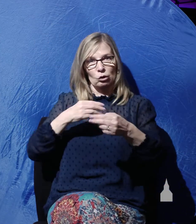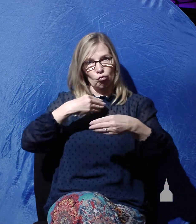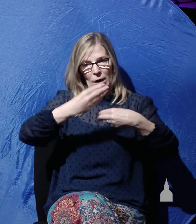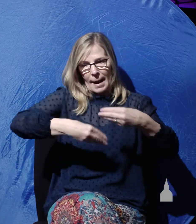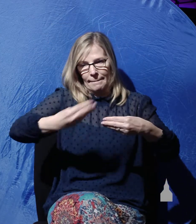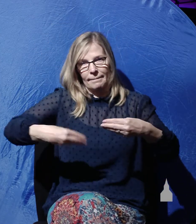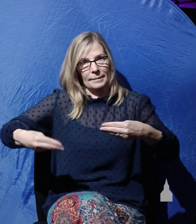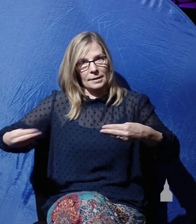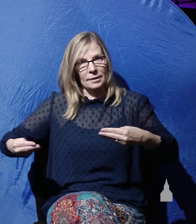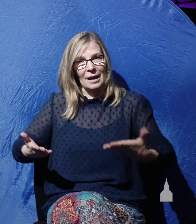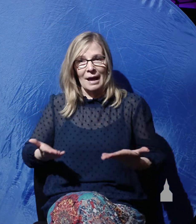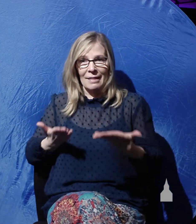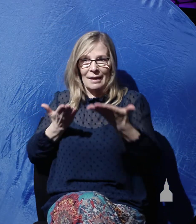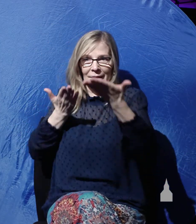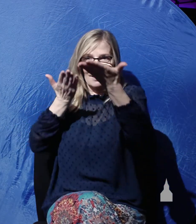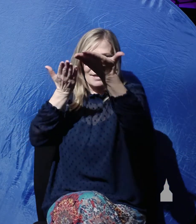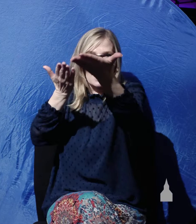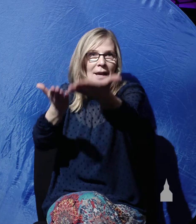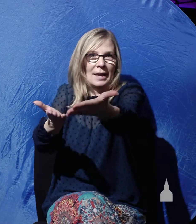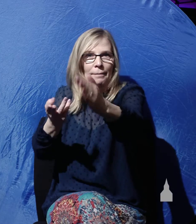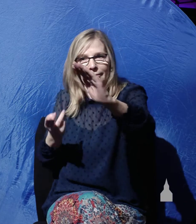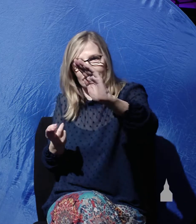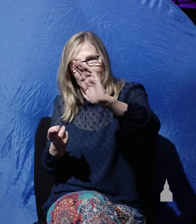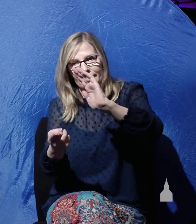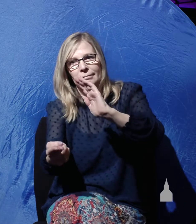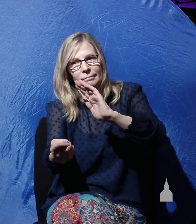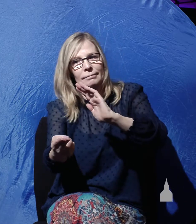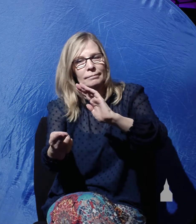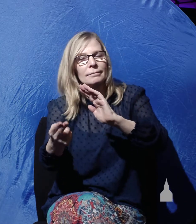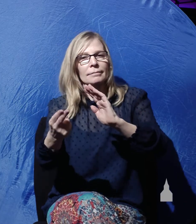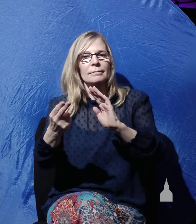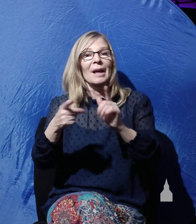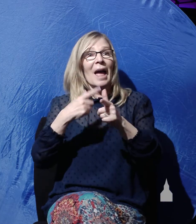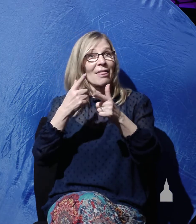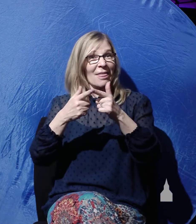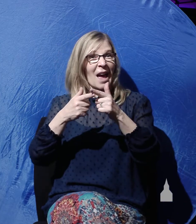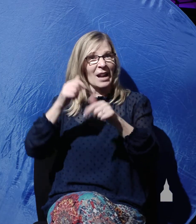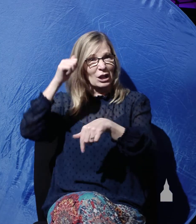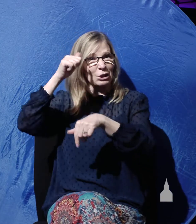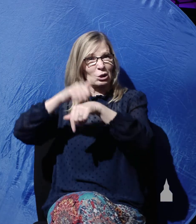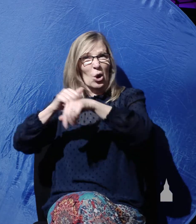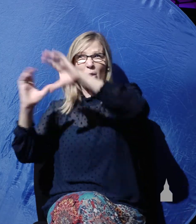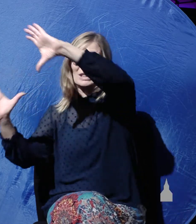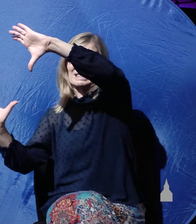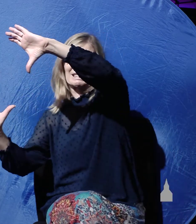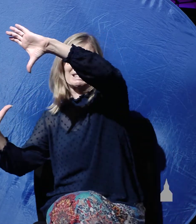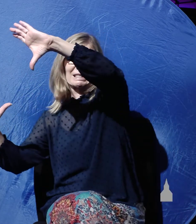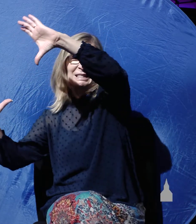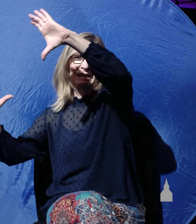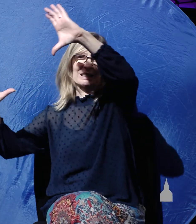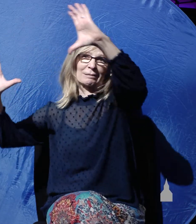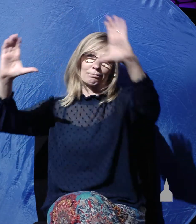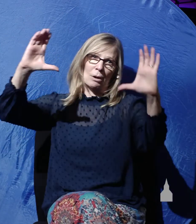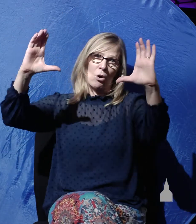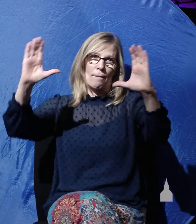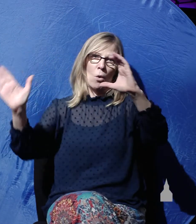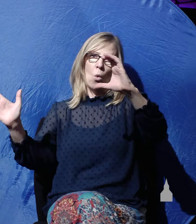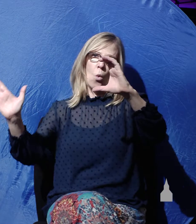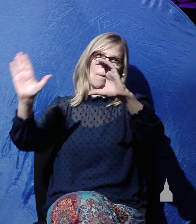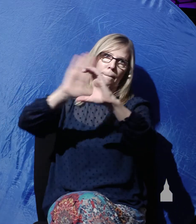been hewn out of the rock, and he rolled the stone against the entrance of the tomb. Now this verse speaks of several